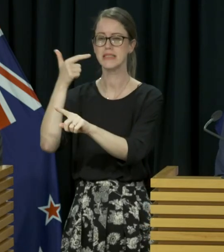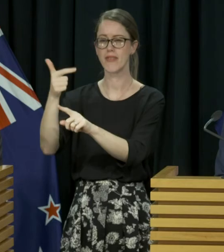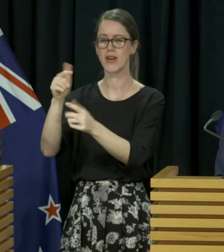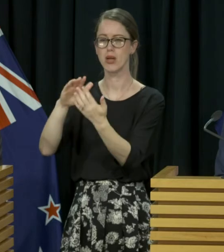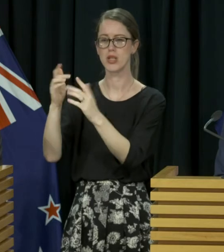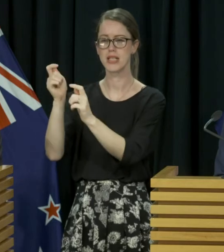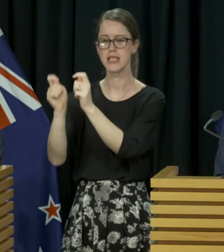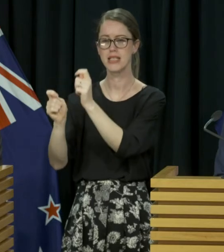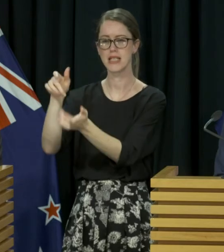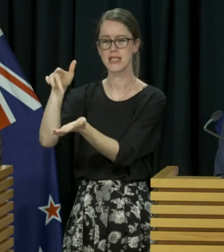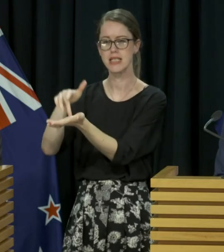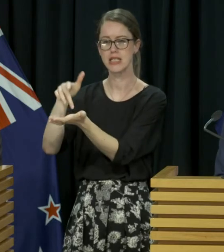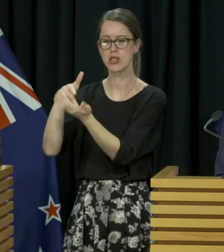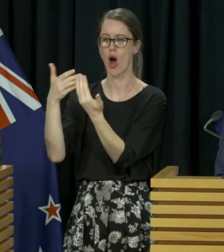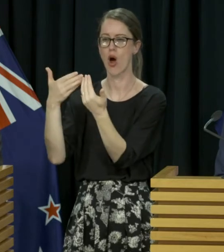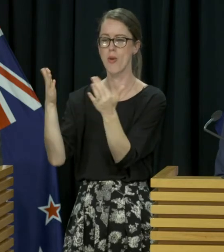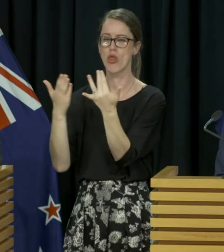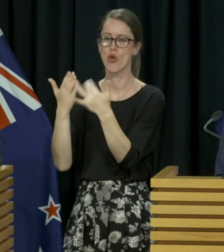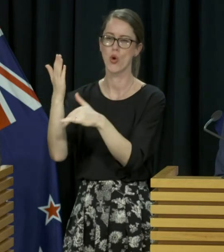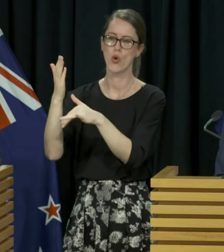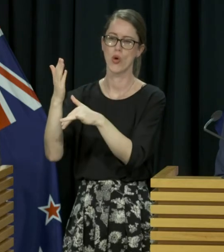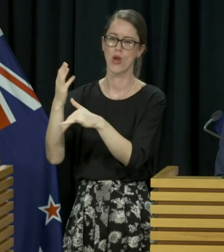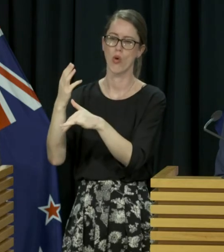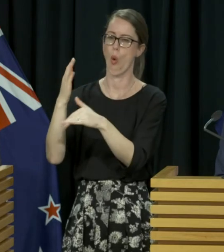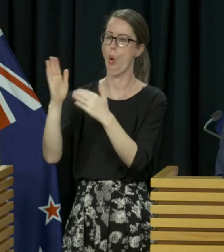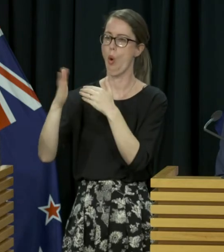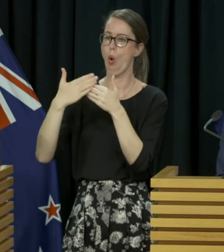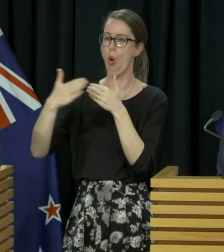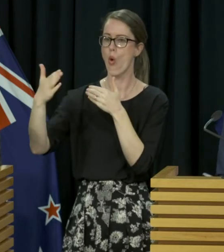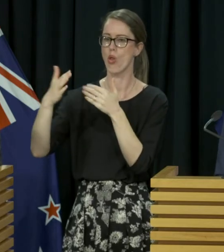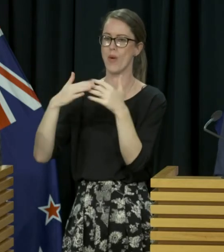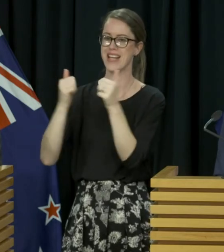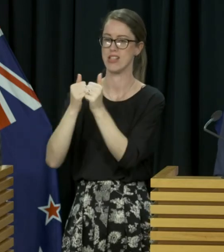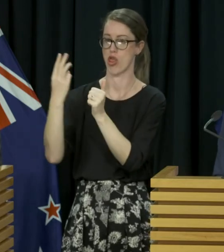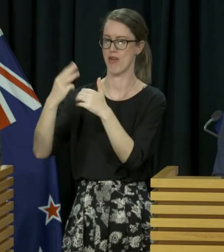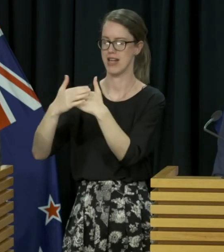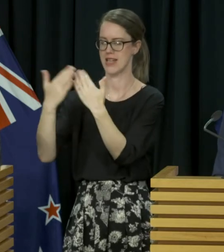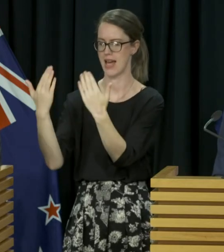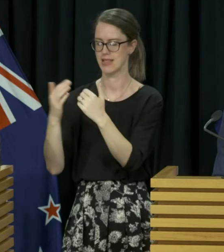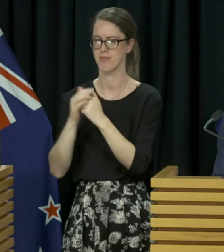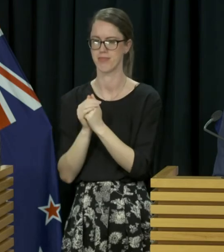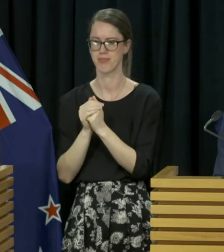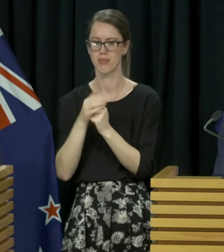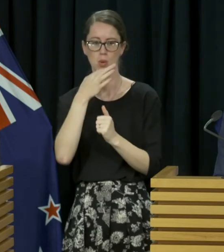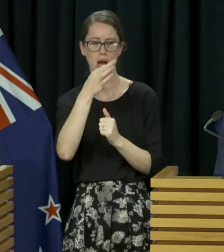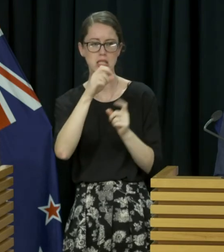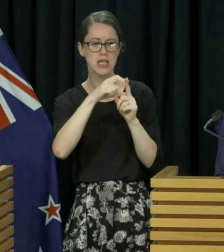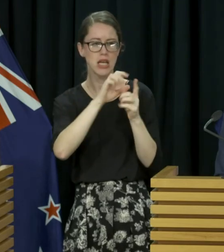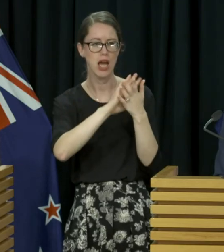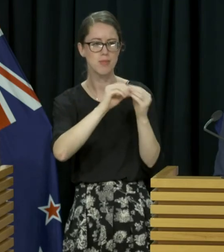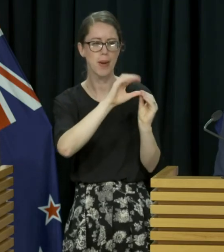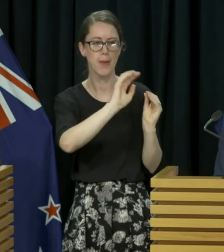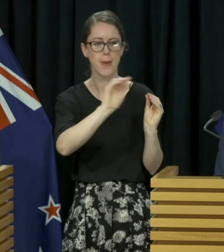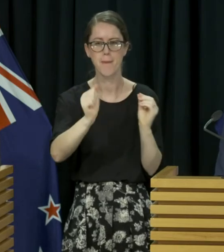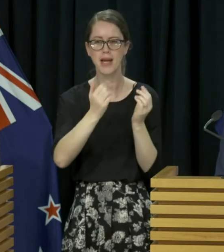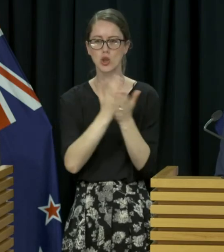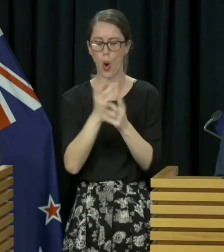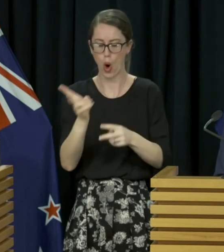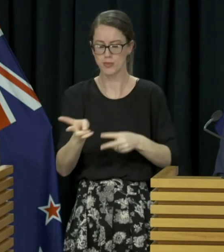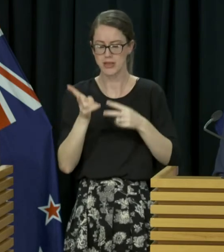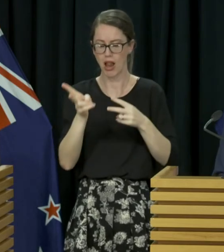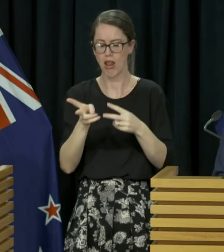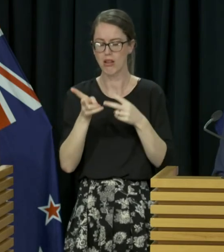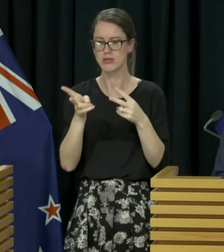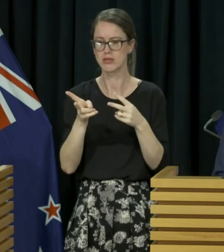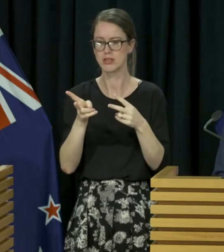community testing centres that will be open across all three days of the weekend we've asked DHBs to ensure in their hospitals that where